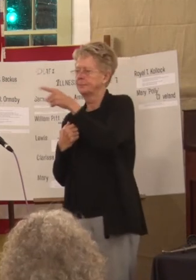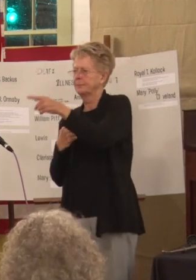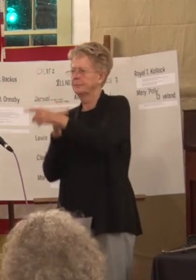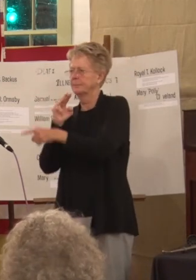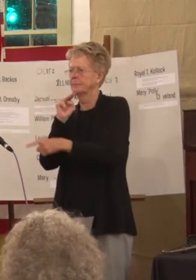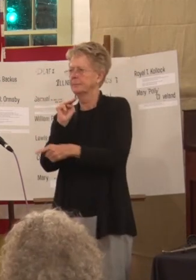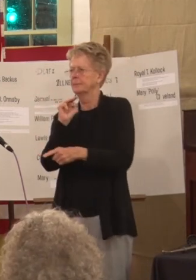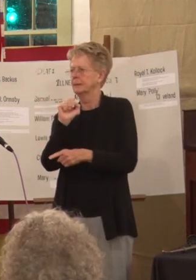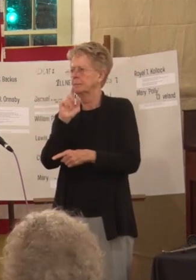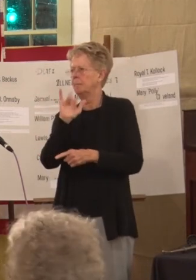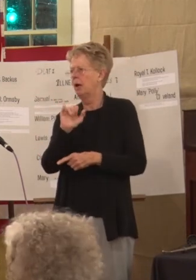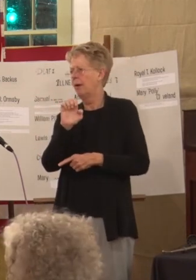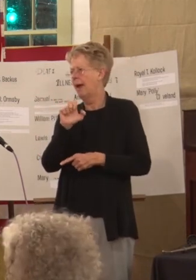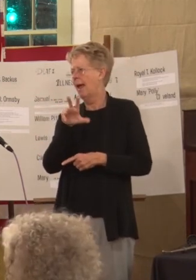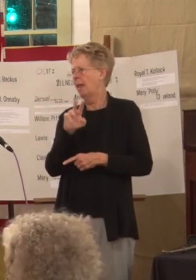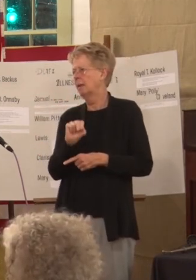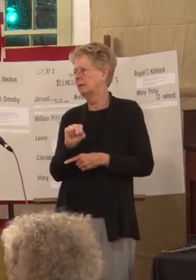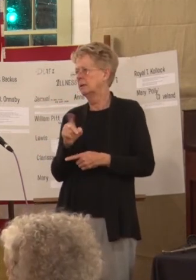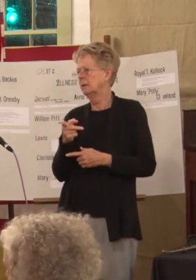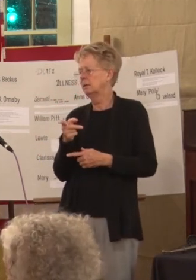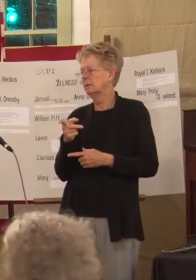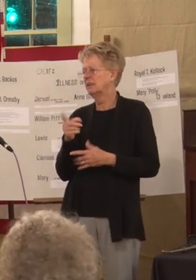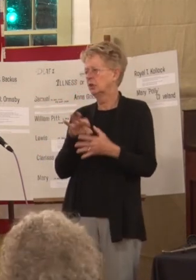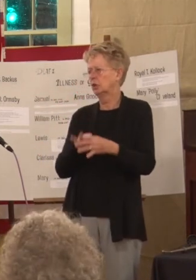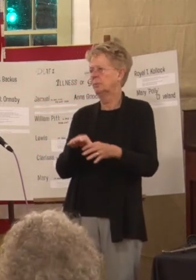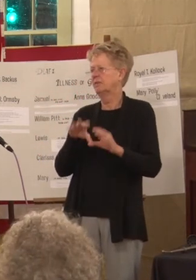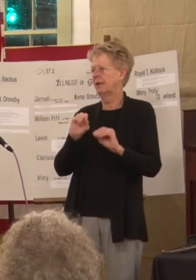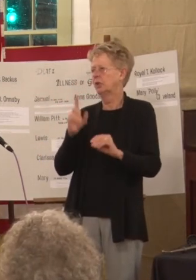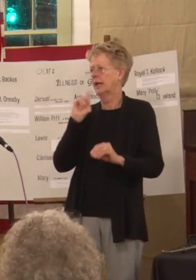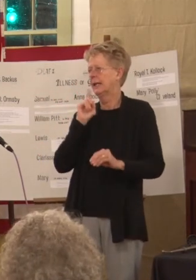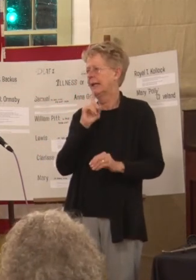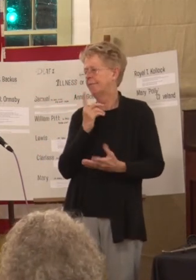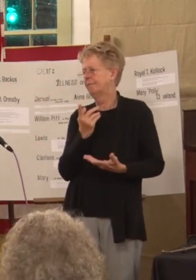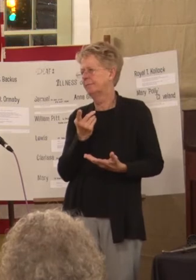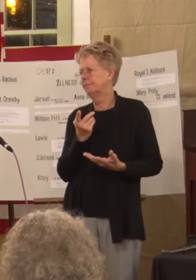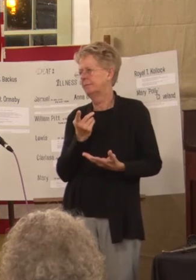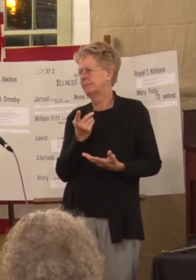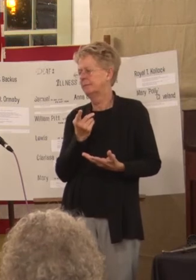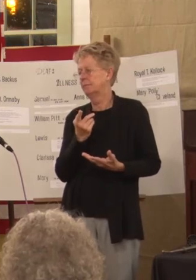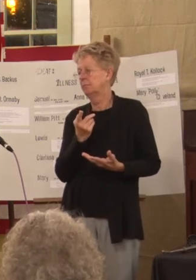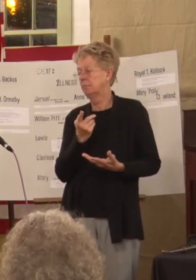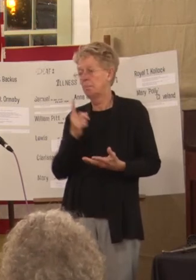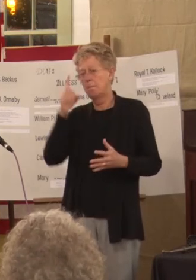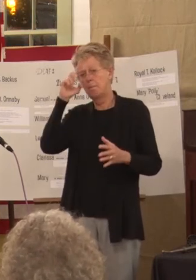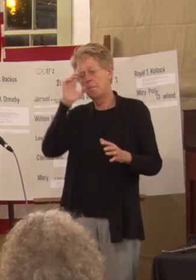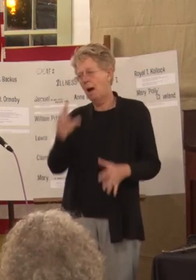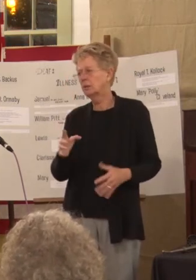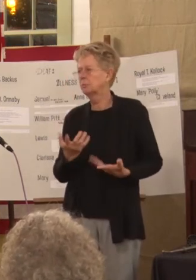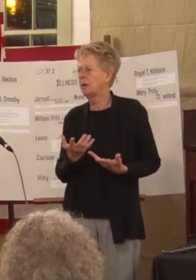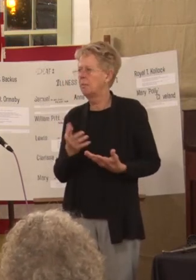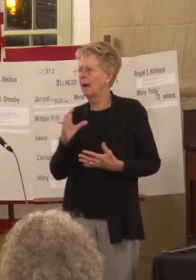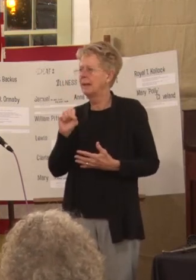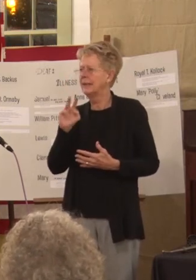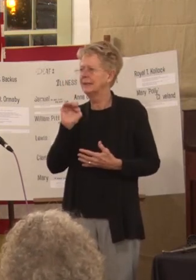far as educating the devil's concern it just boggles my mind that Samuel William Pitt